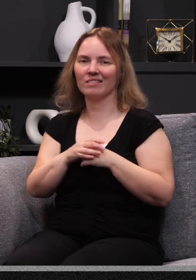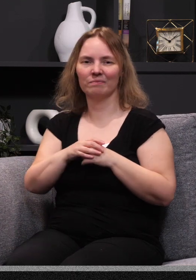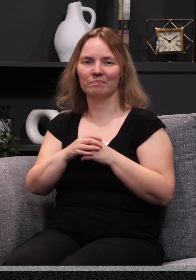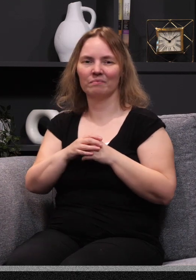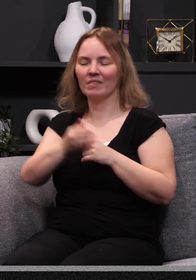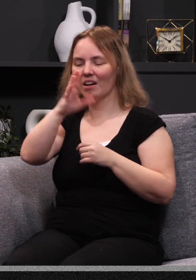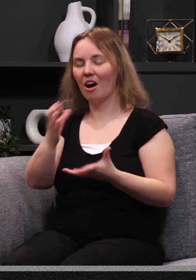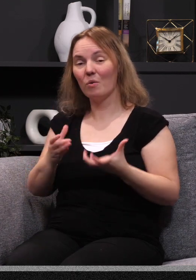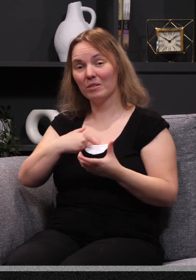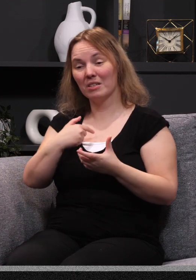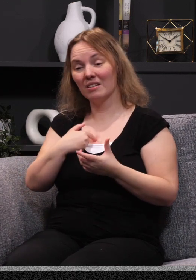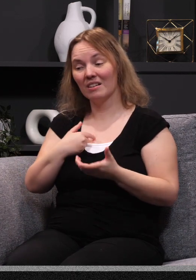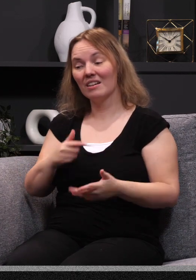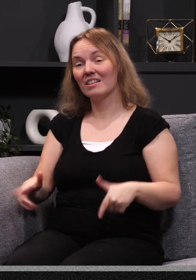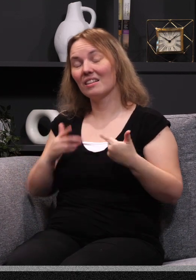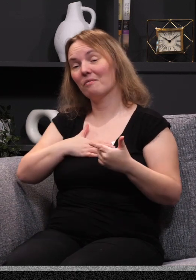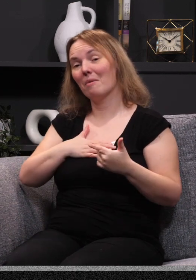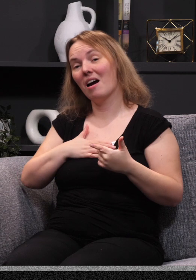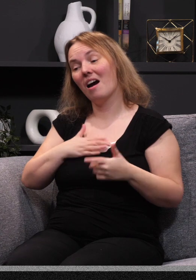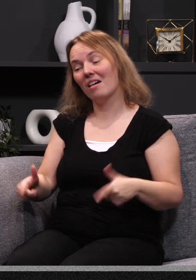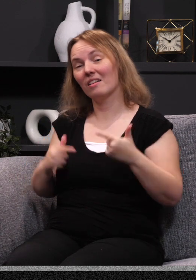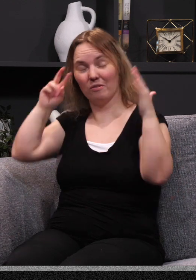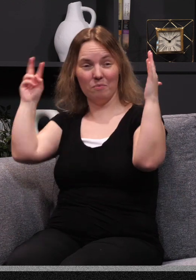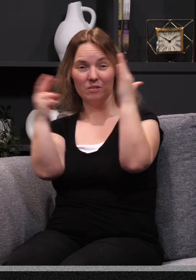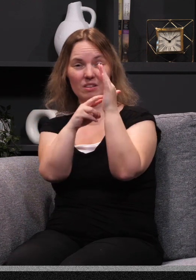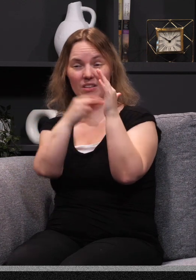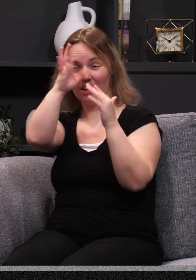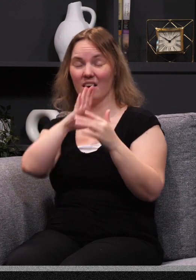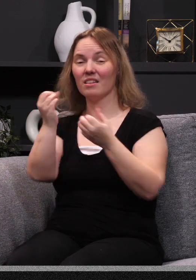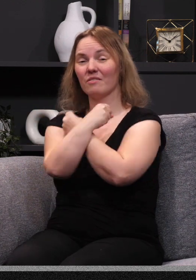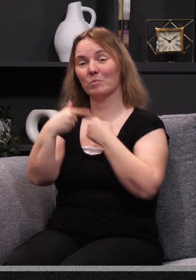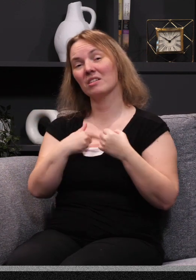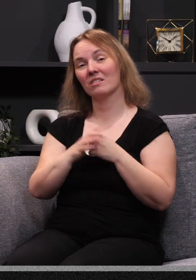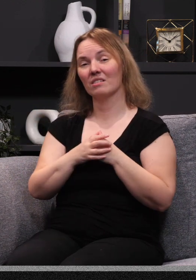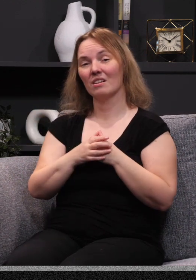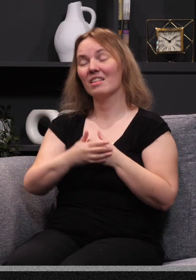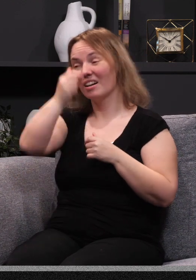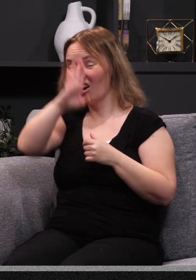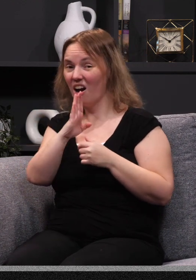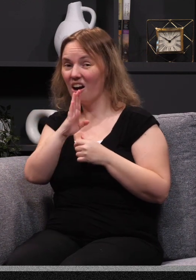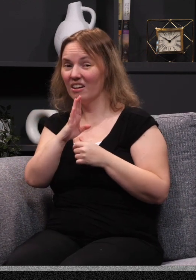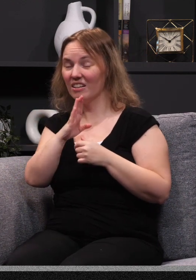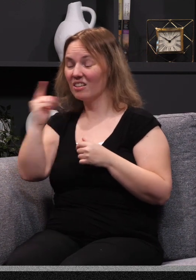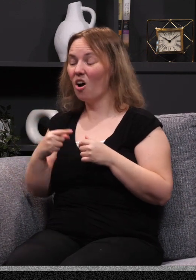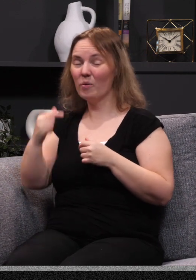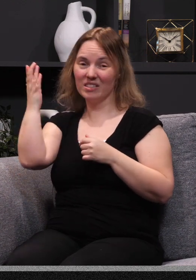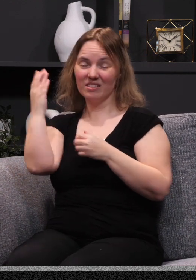every single day. God wants me to live my life from the vantage point that God loves me, that God